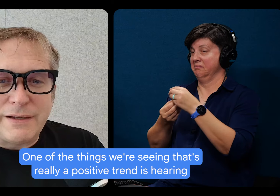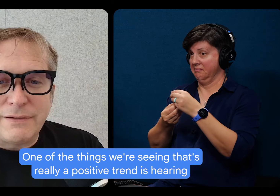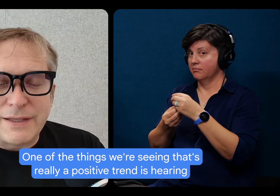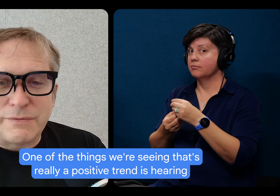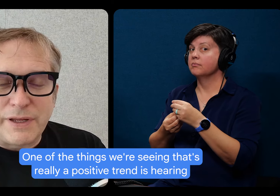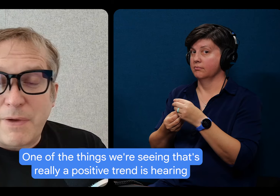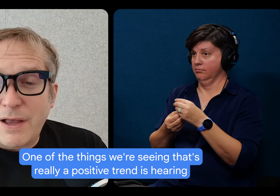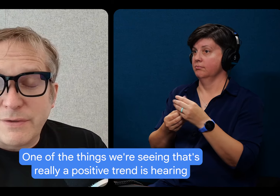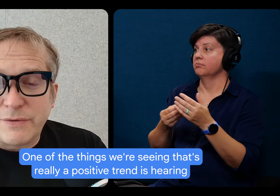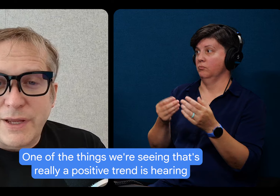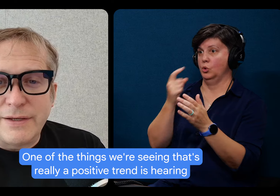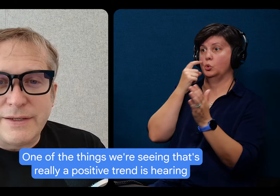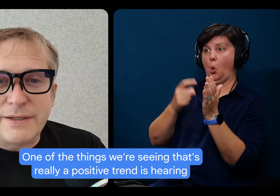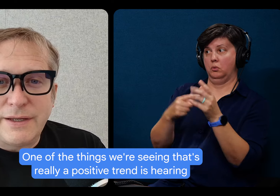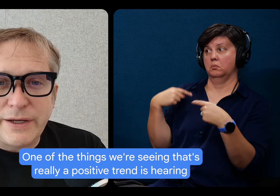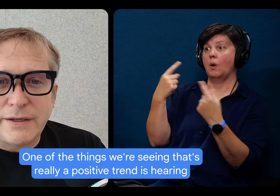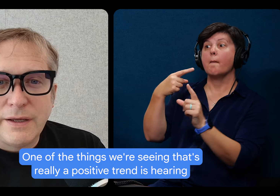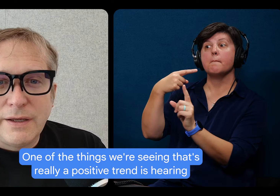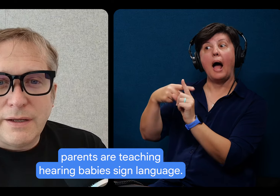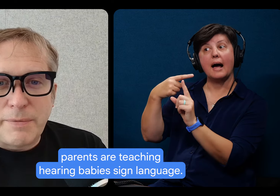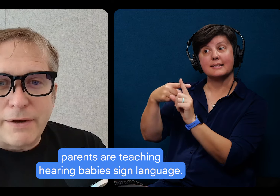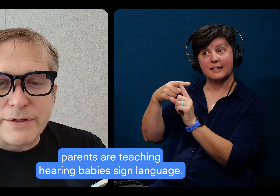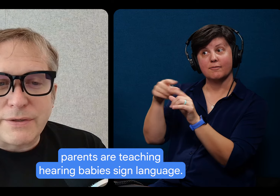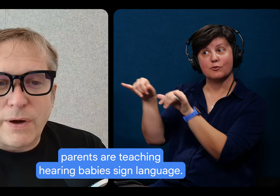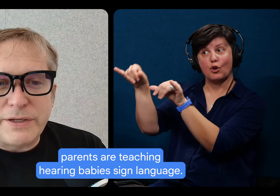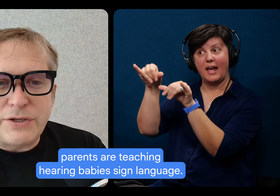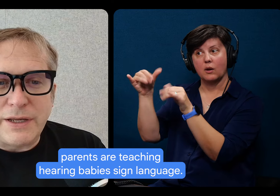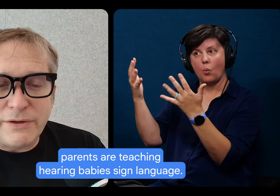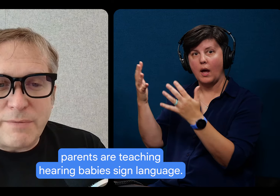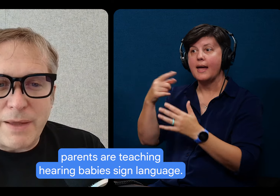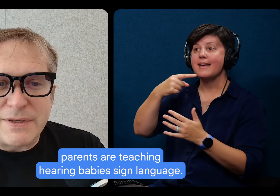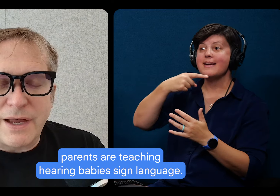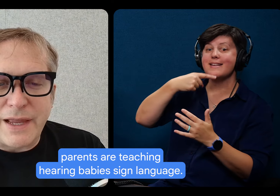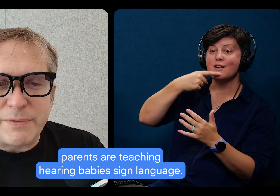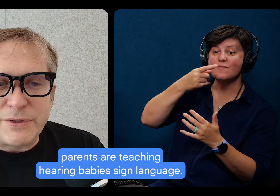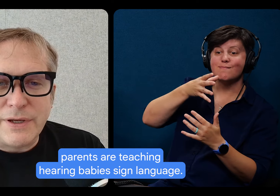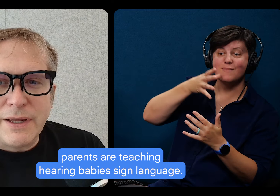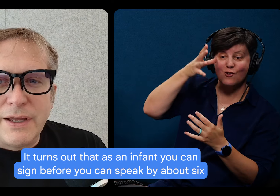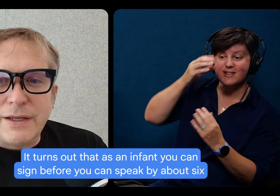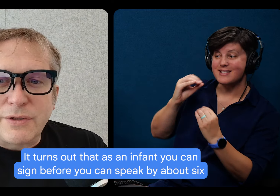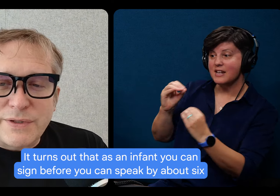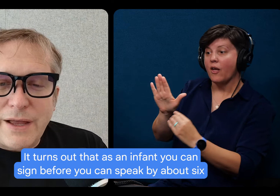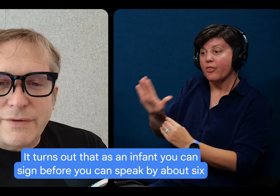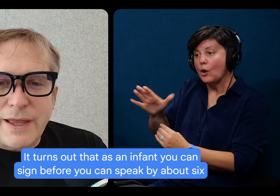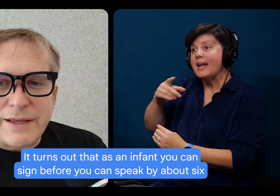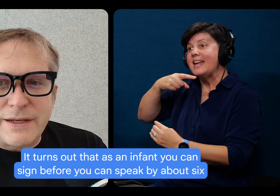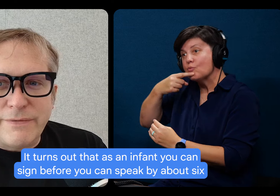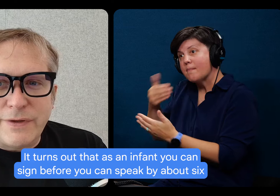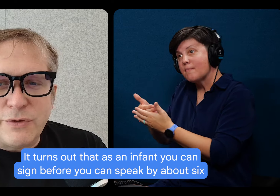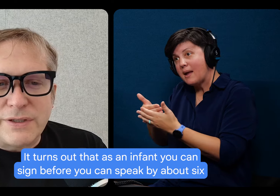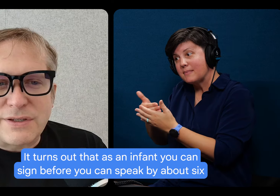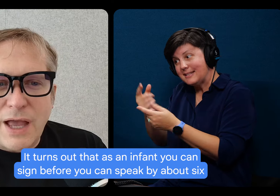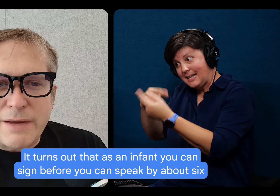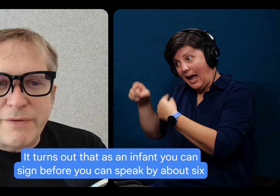seeing that's really a positive trend is hearing parents are teaching hearing babies sign language. It turns out that as an